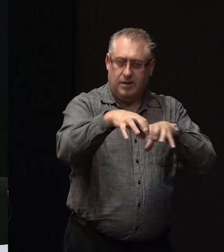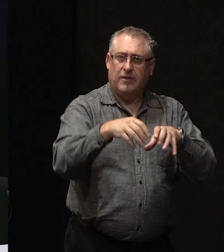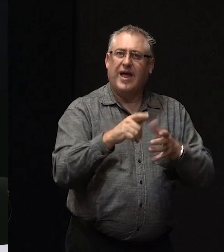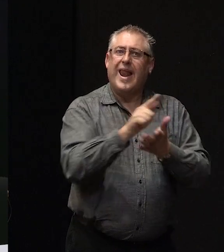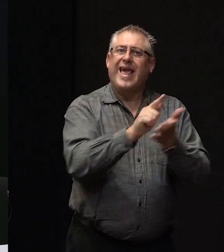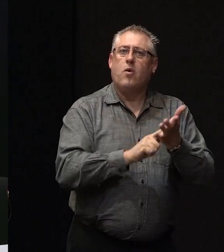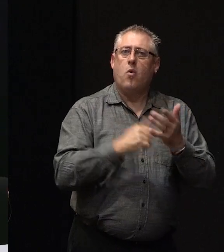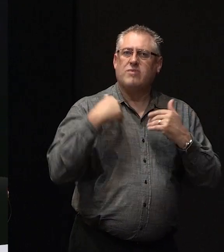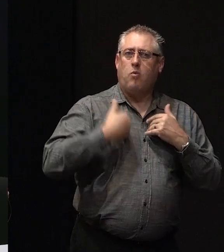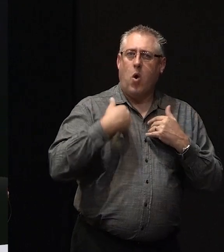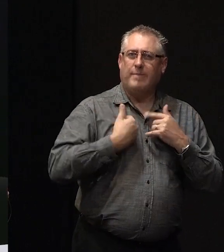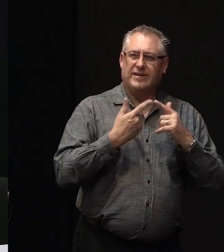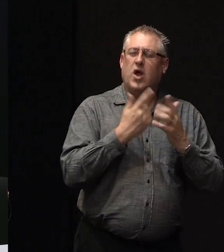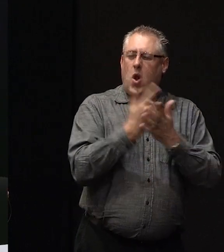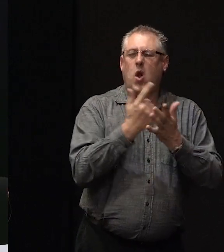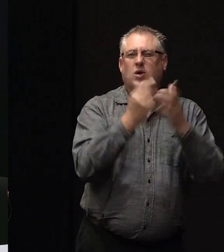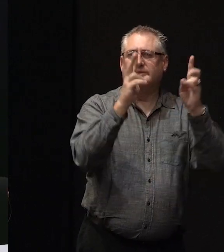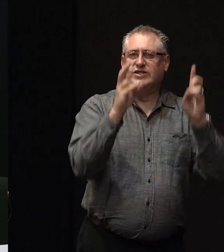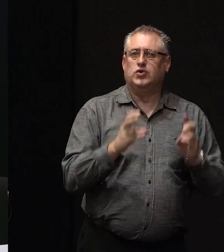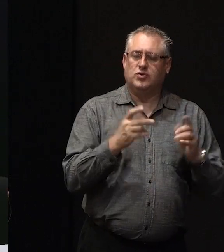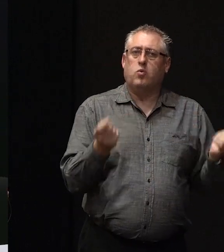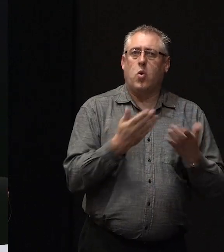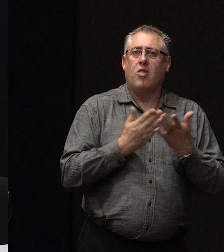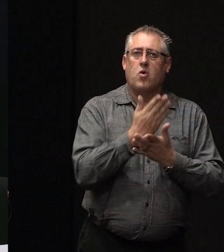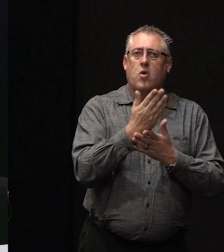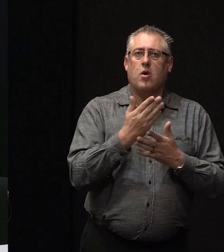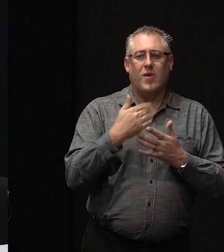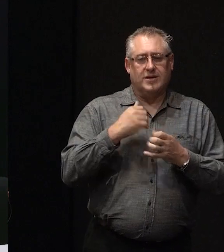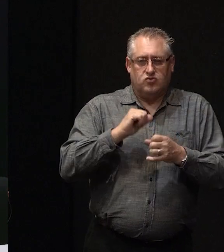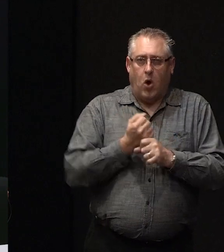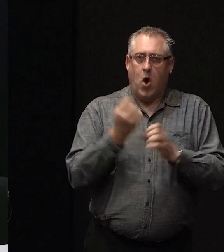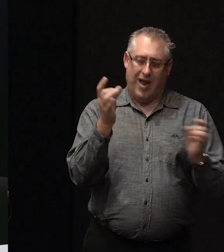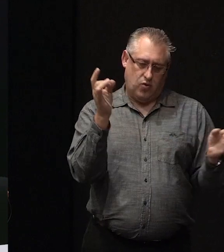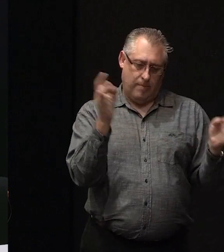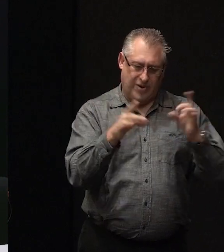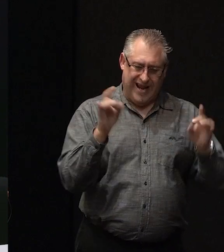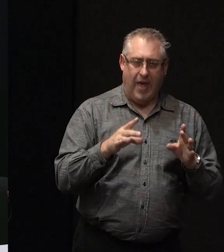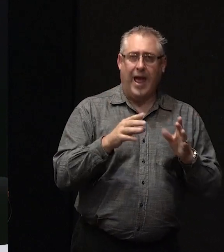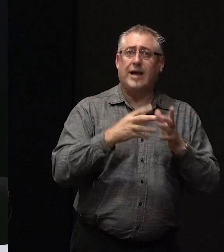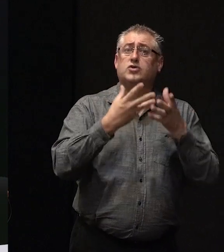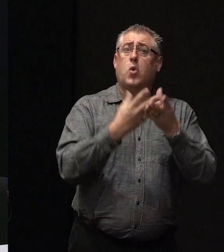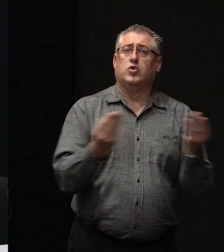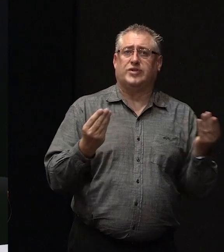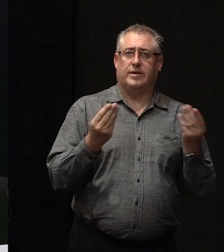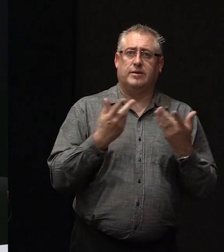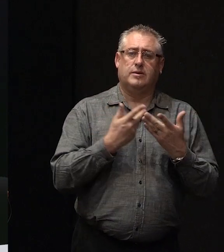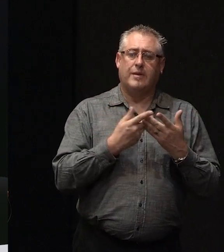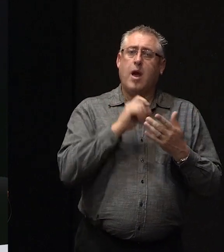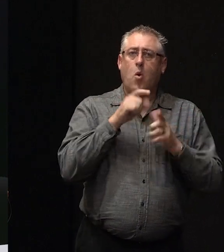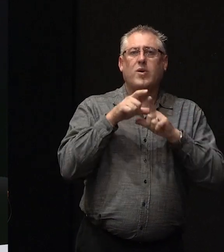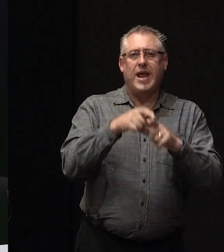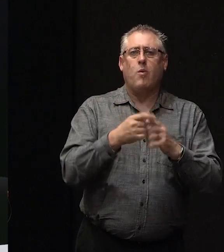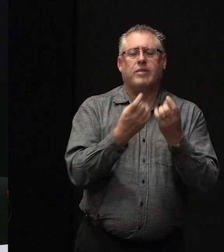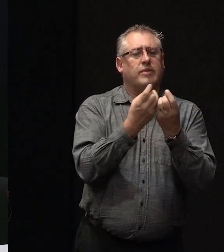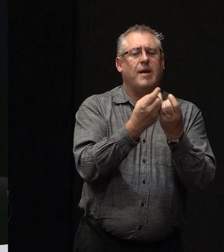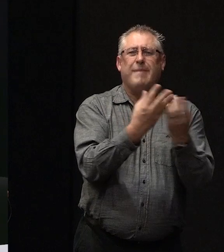requirements. There's lots of issues that need to be worked through. So we're trying to put together a solution that will deal with many of those issues and